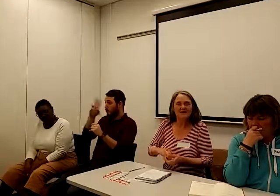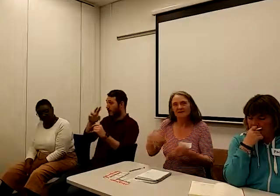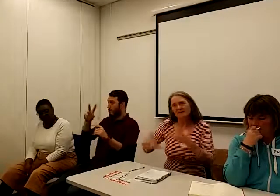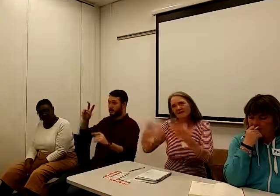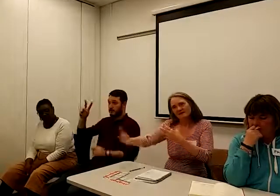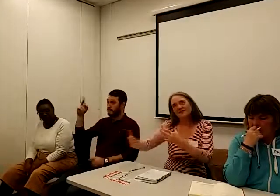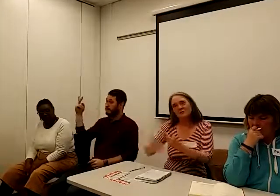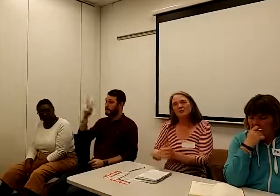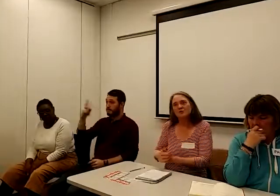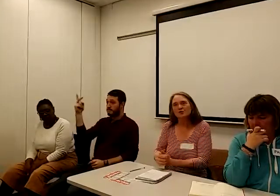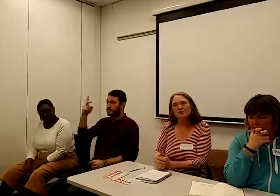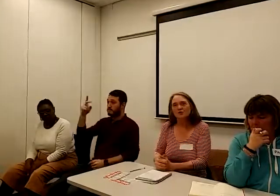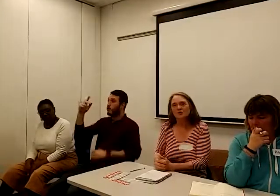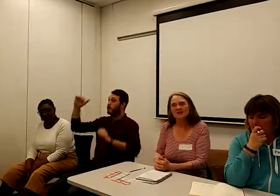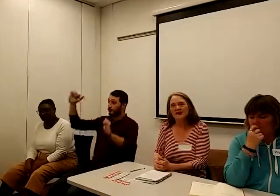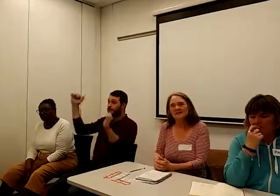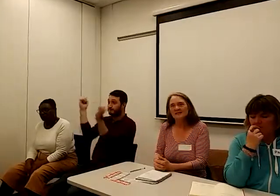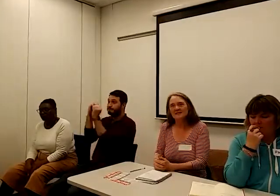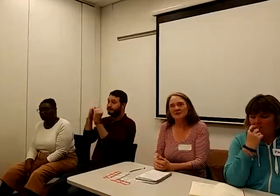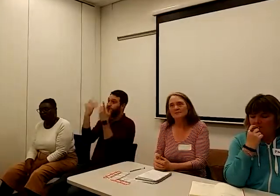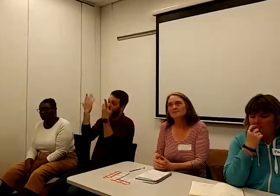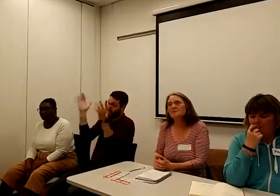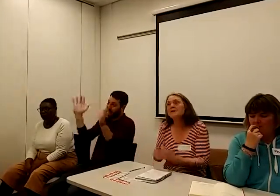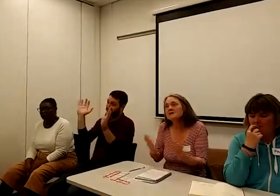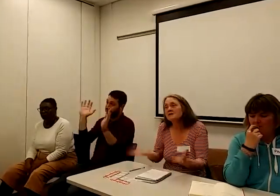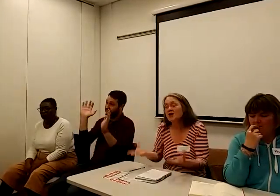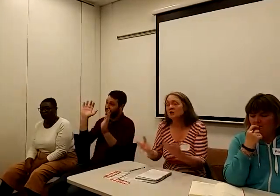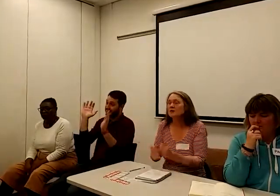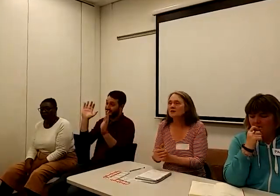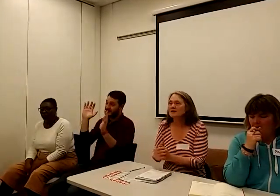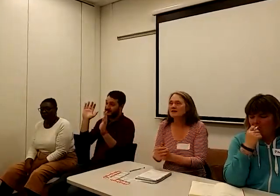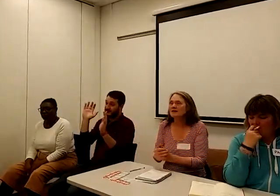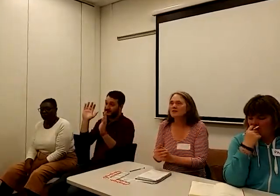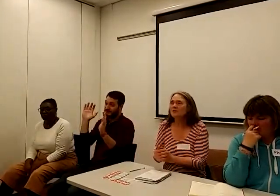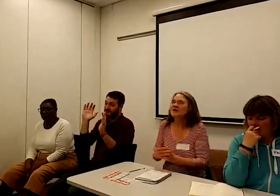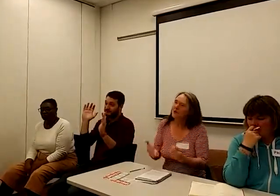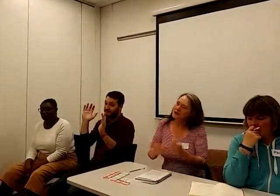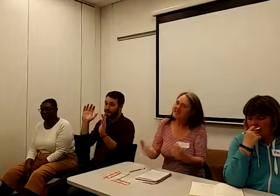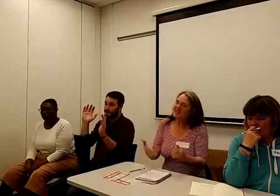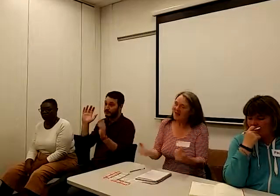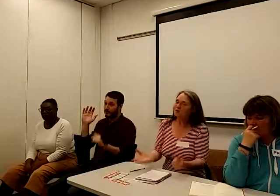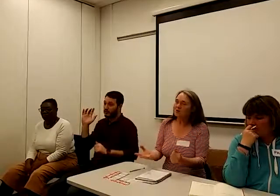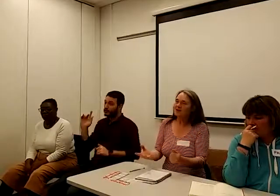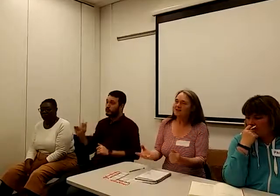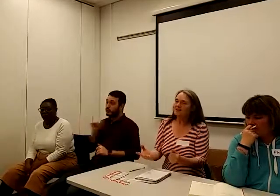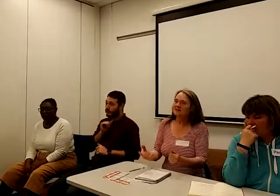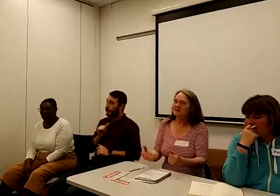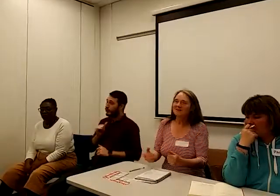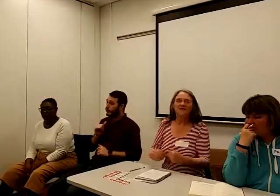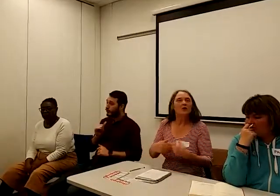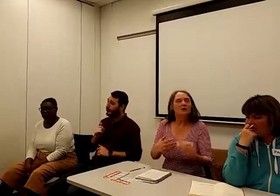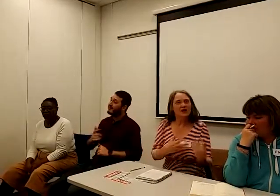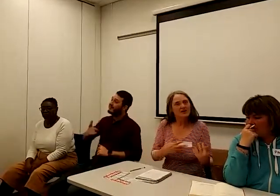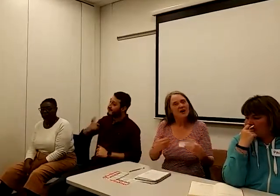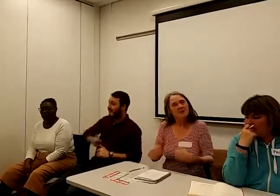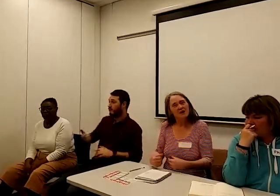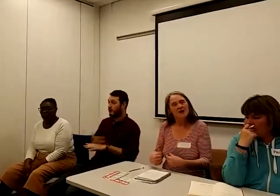they would move towards that system. So we know this can work and so I've come